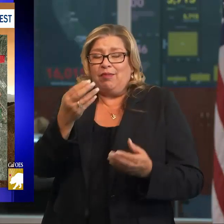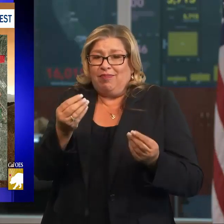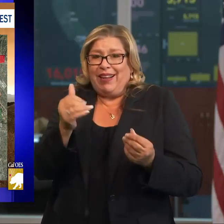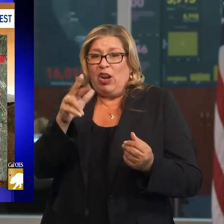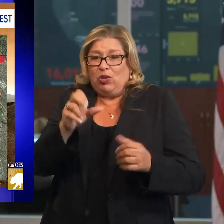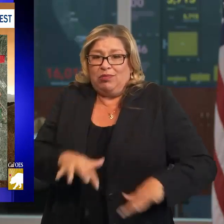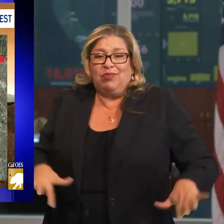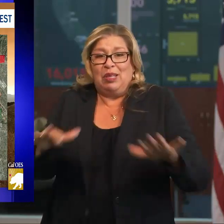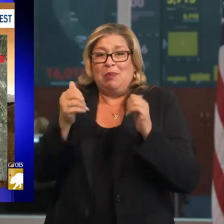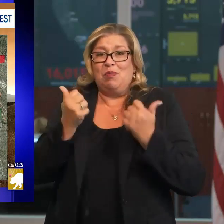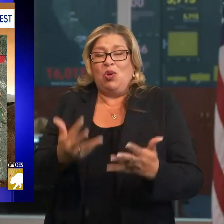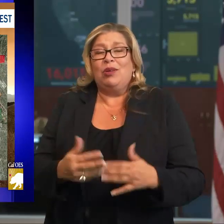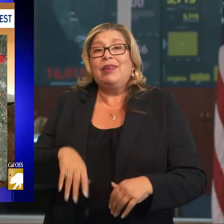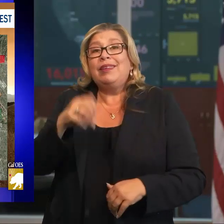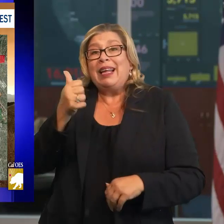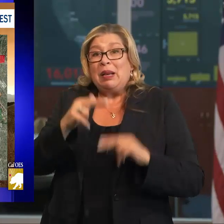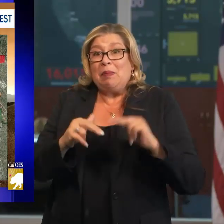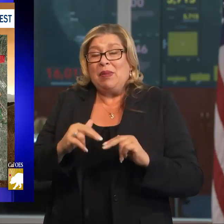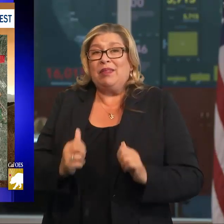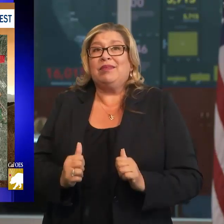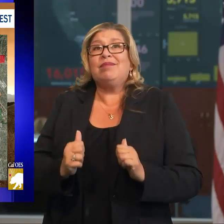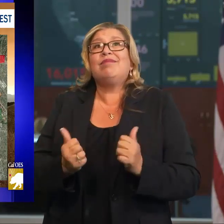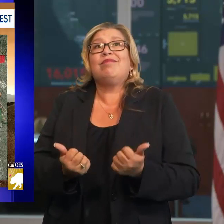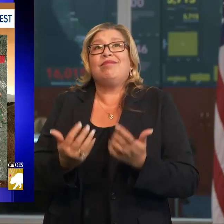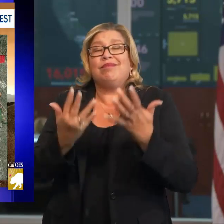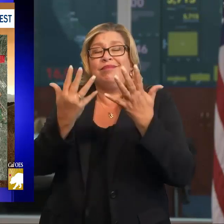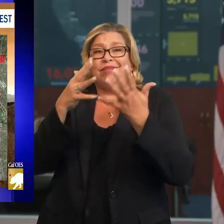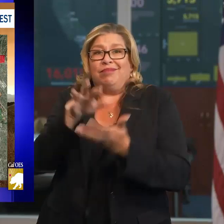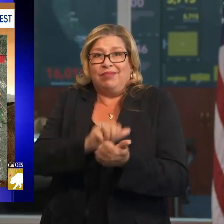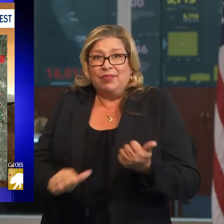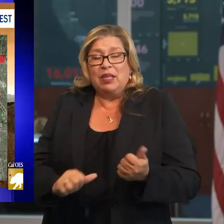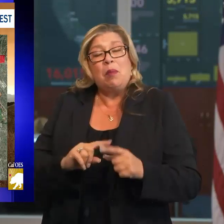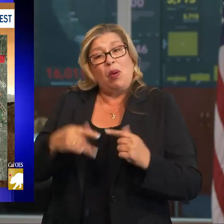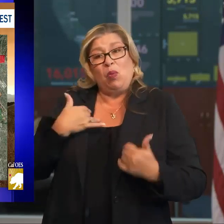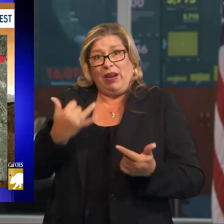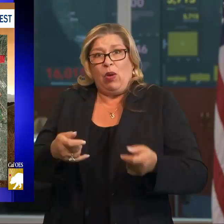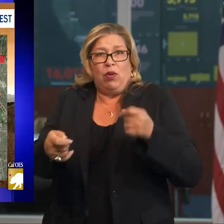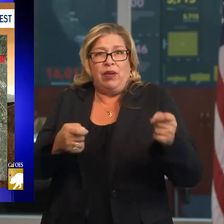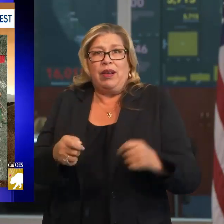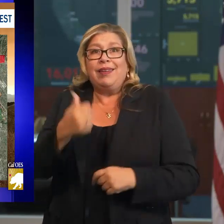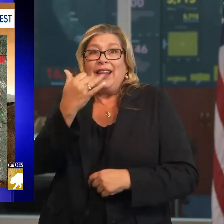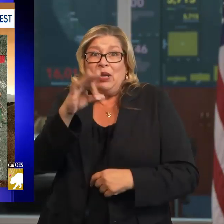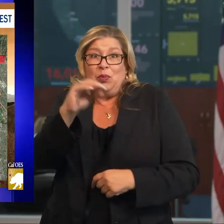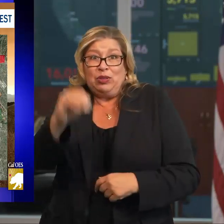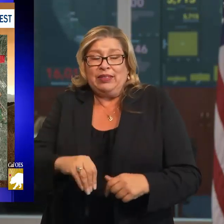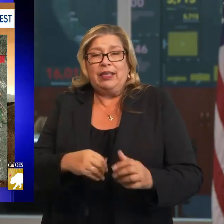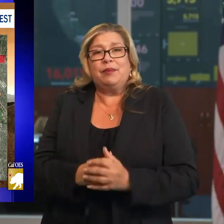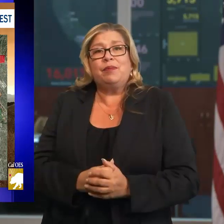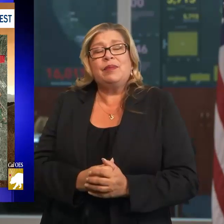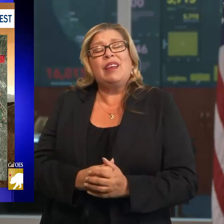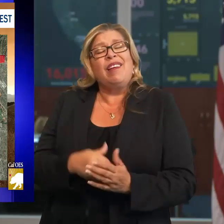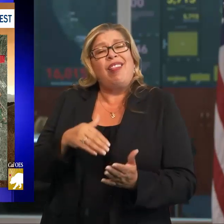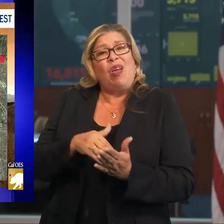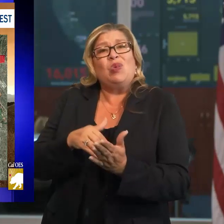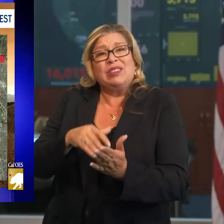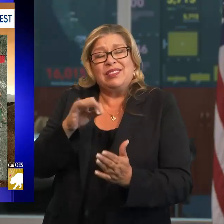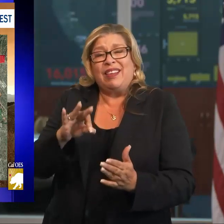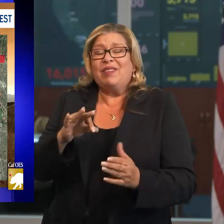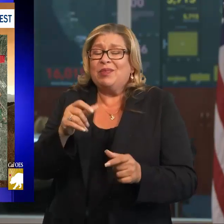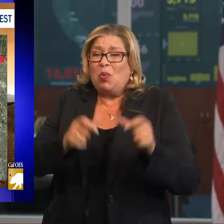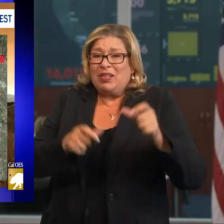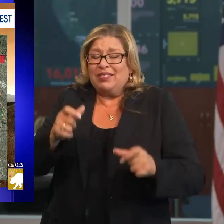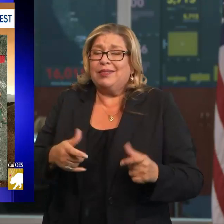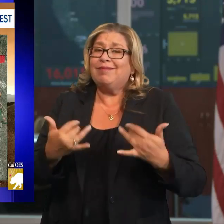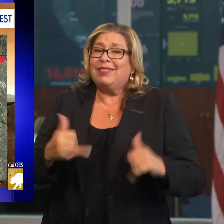have been destroyed but containment is up to 19 percent thousands of residents though still